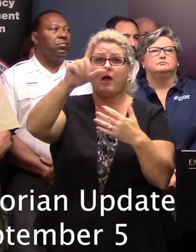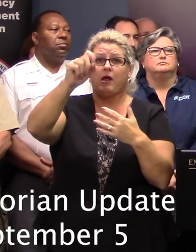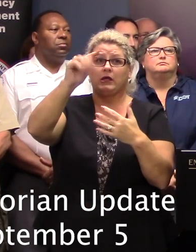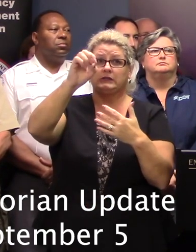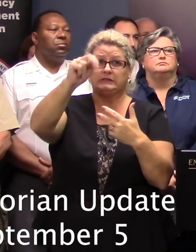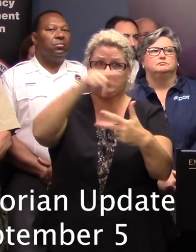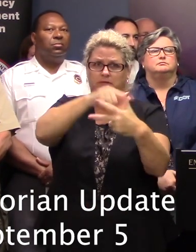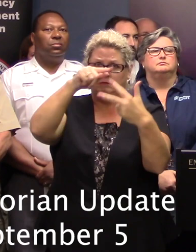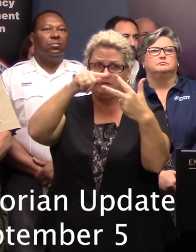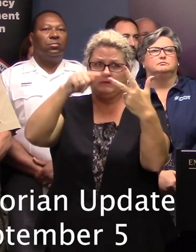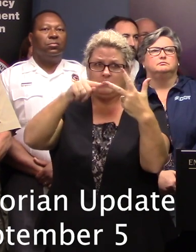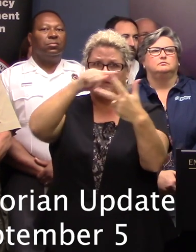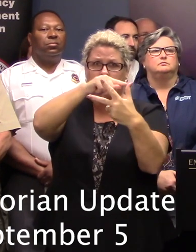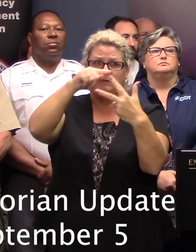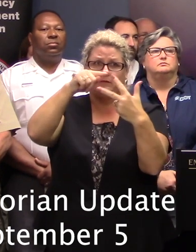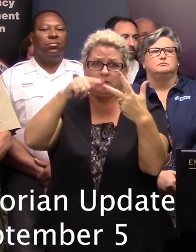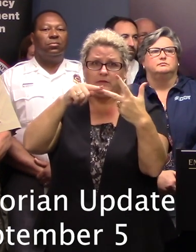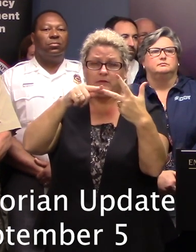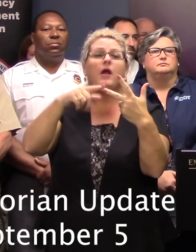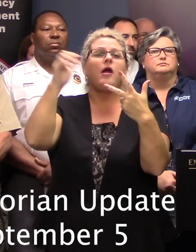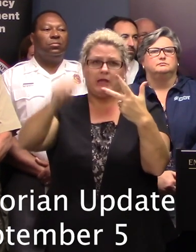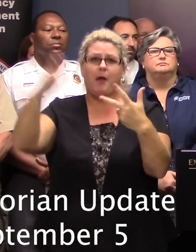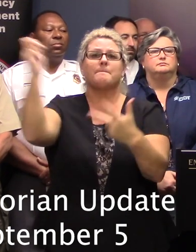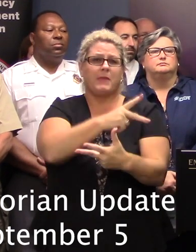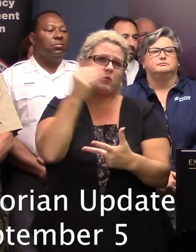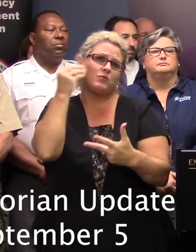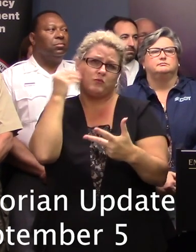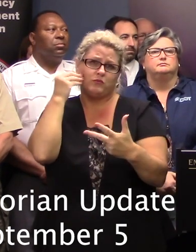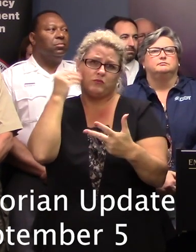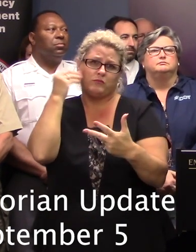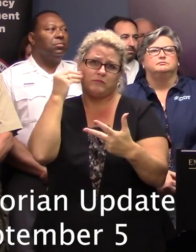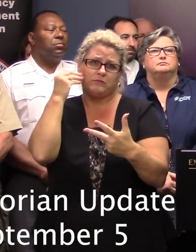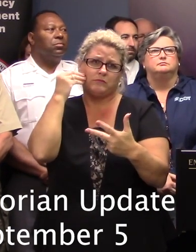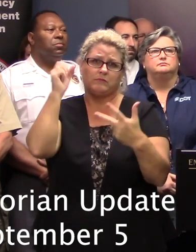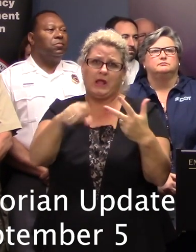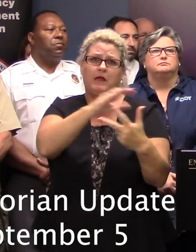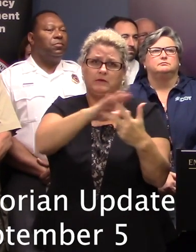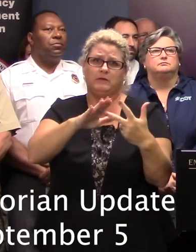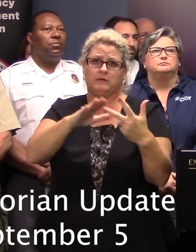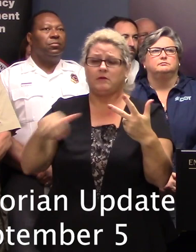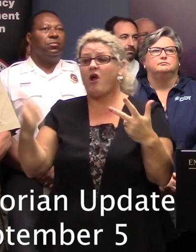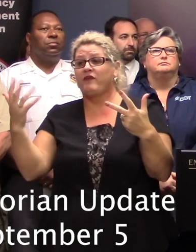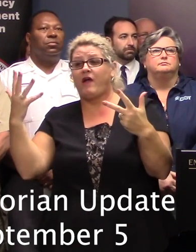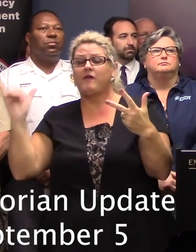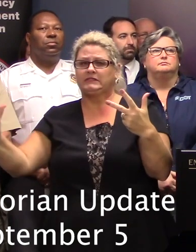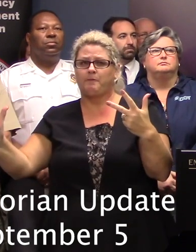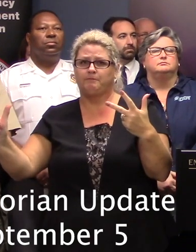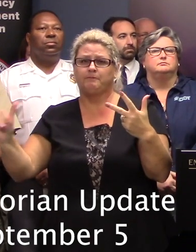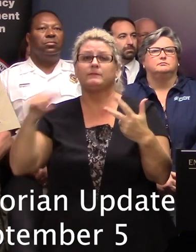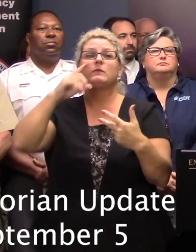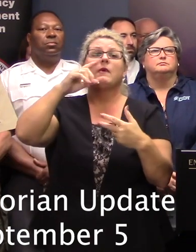of 3 o'clock today, those evacuation orders are lifted. But the decisions about reentry, where,